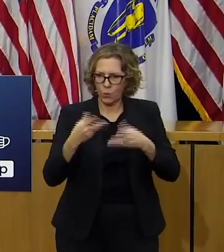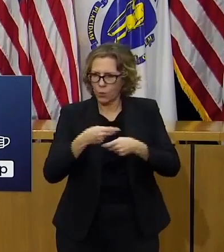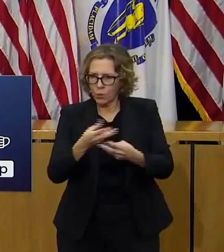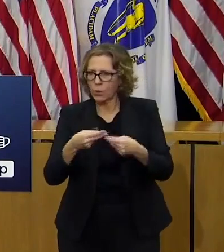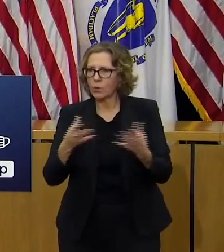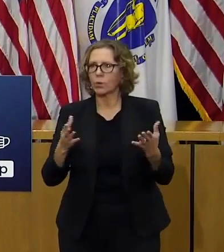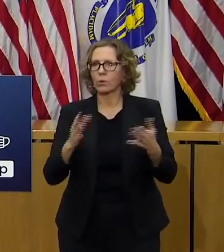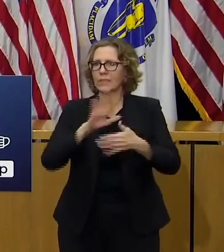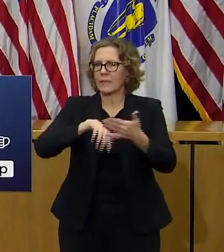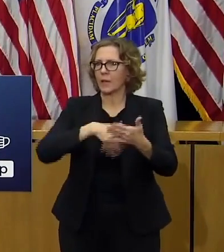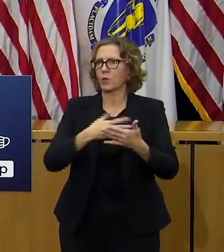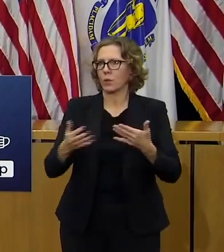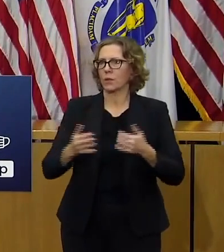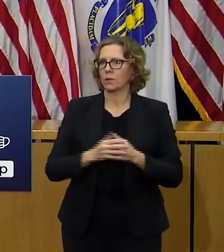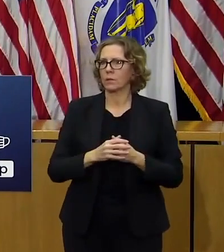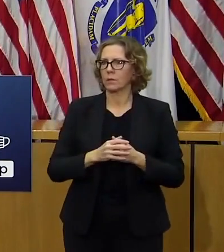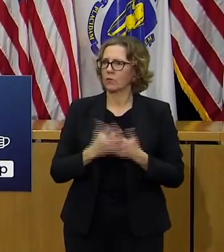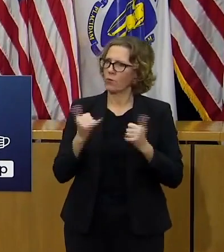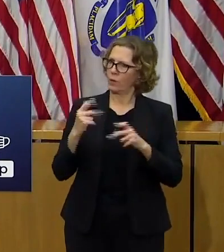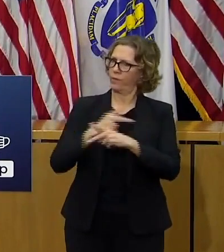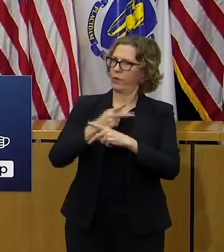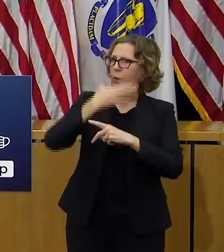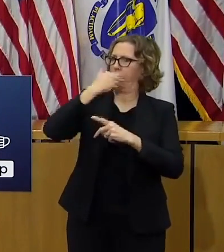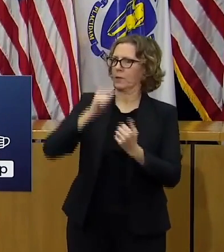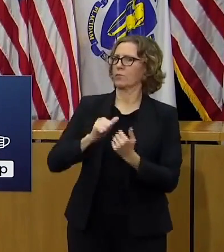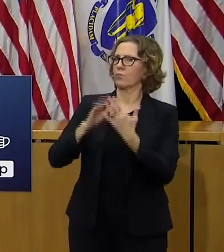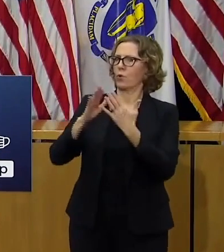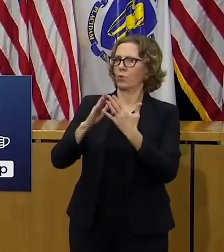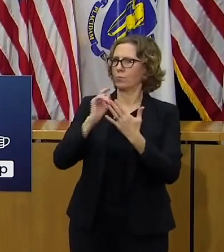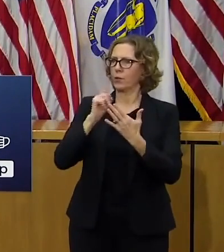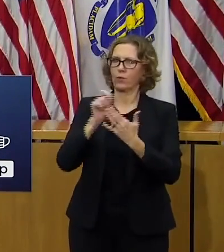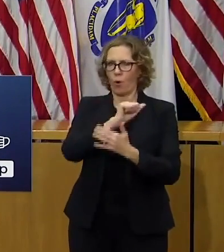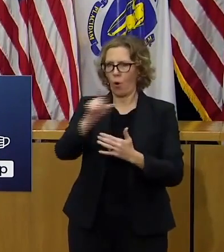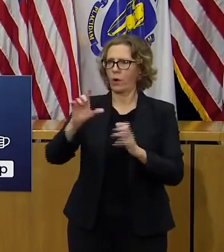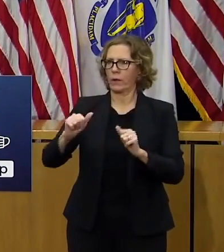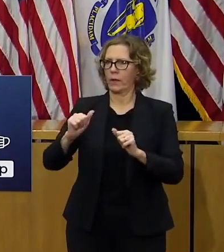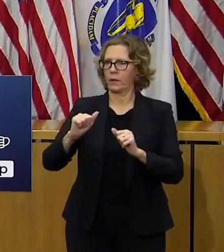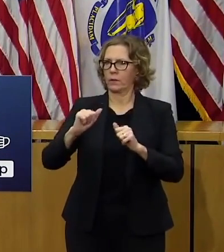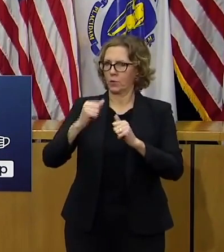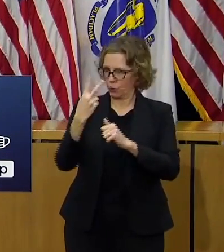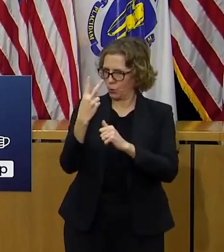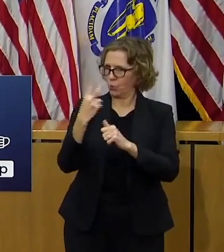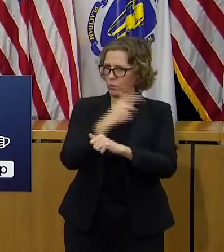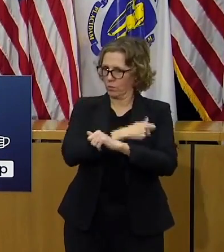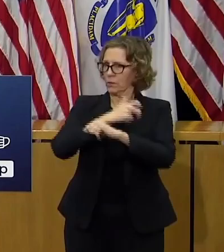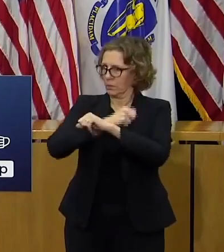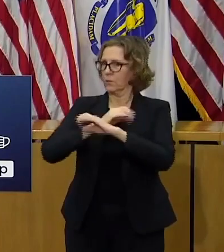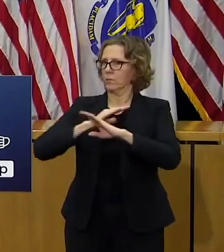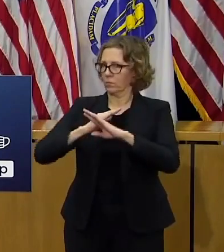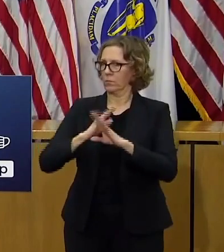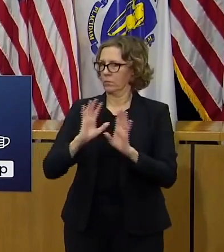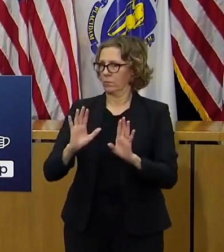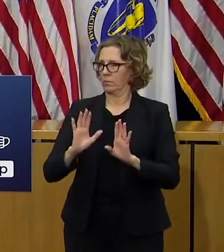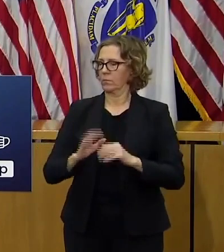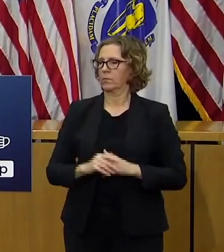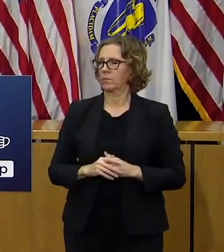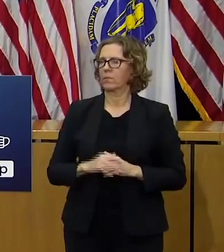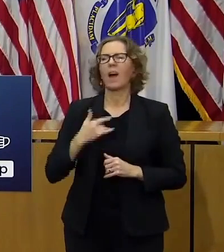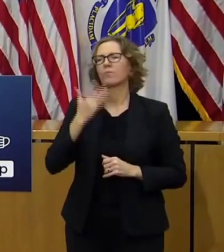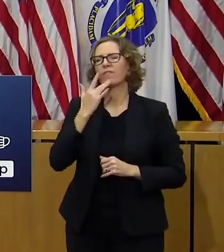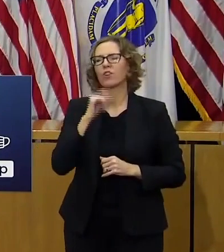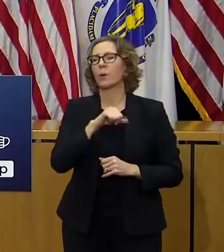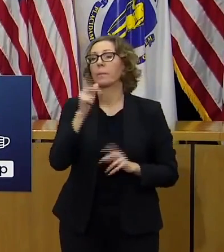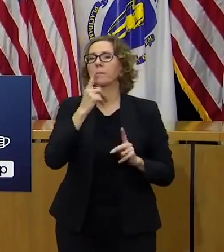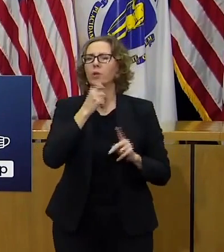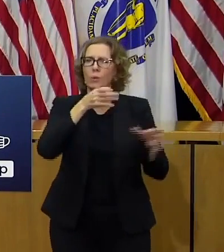maximize the preservation of life and the support for the health care system so again i would rather have um the folks who have